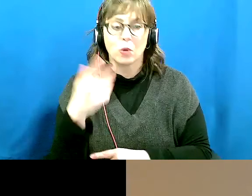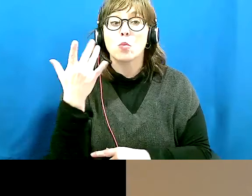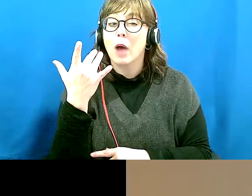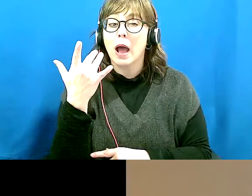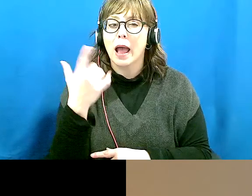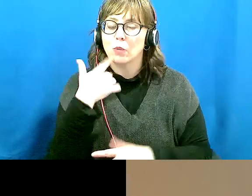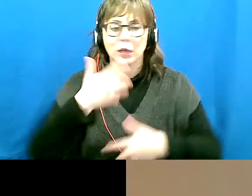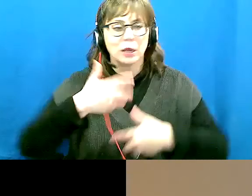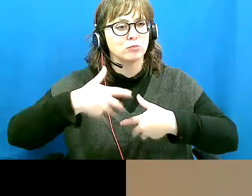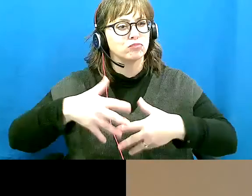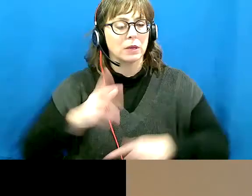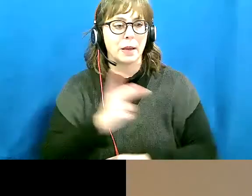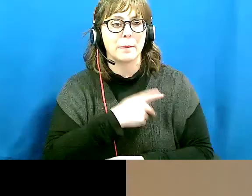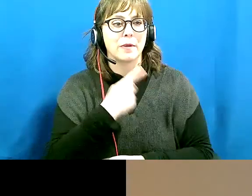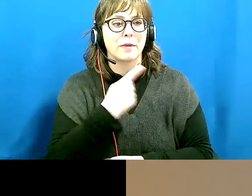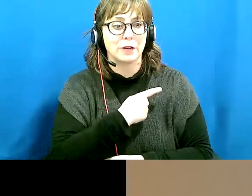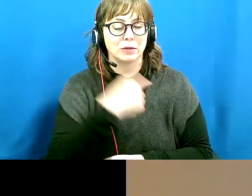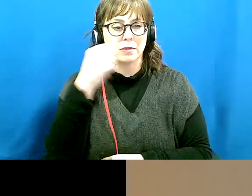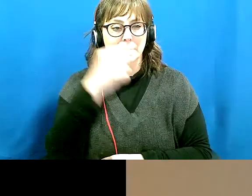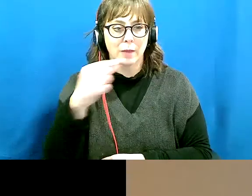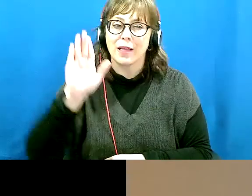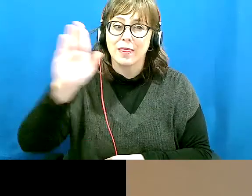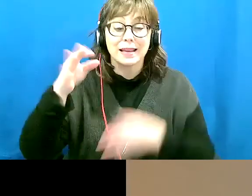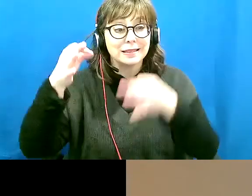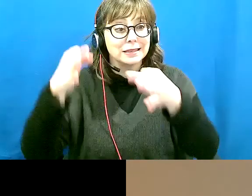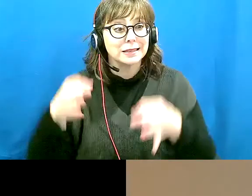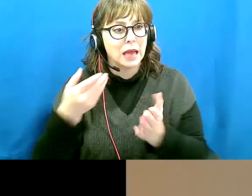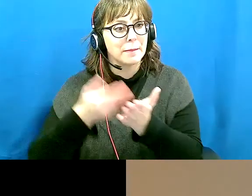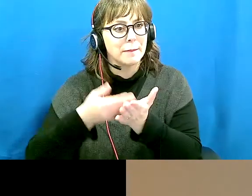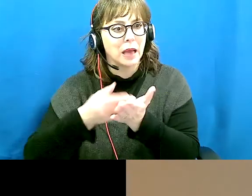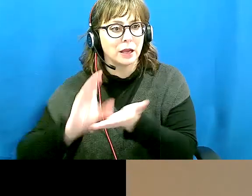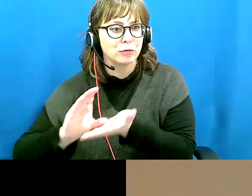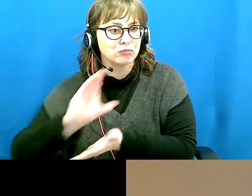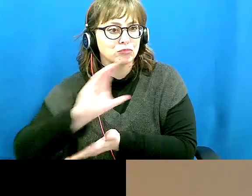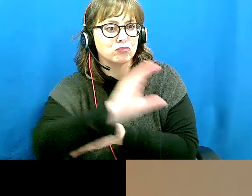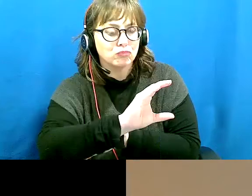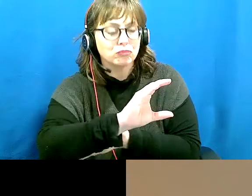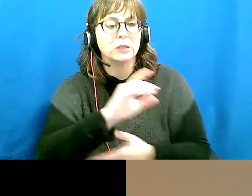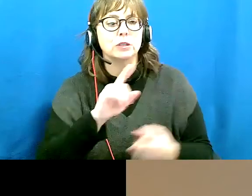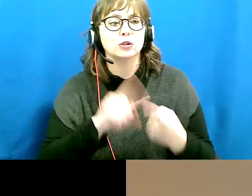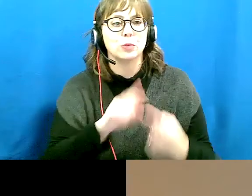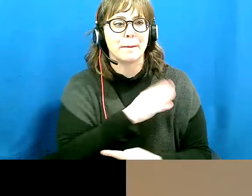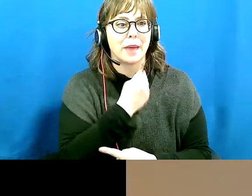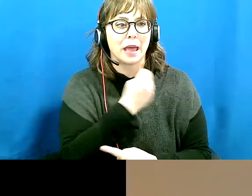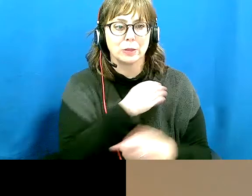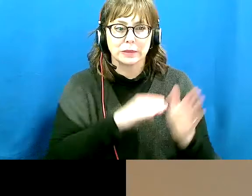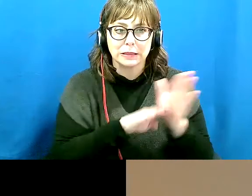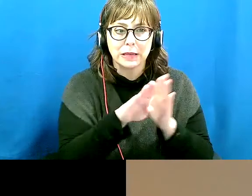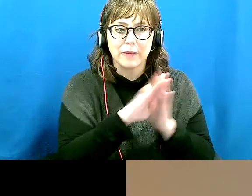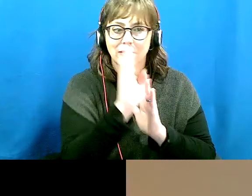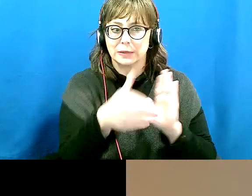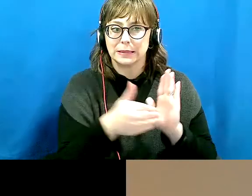our provincial government's decision to invest more money into the Manitoba Developmental Center,